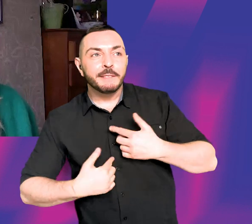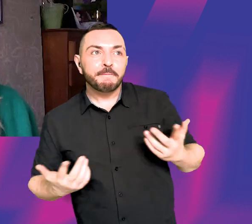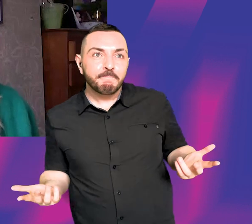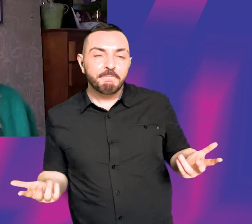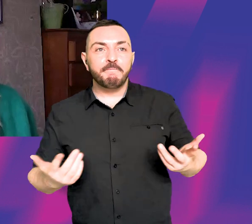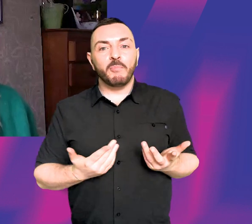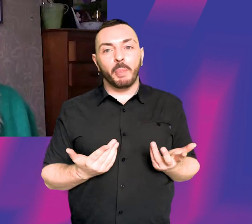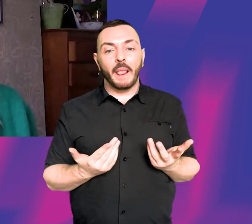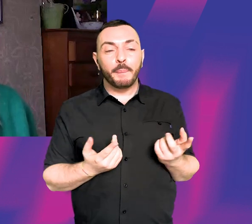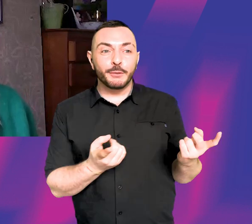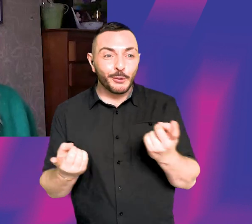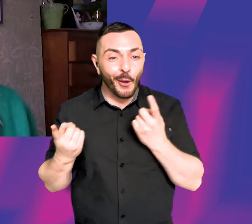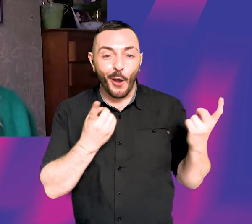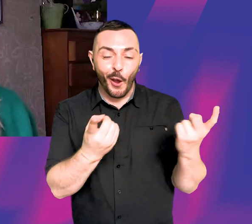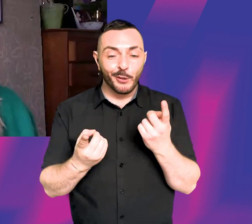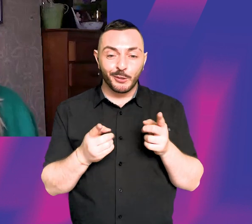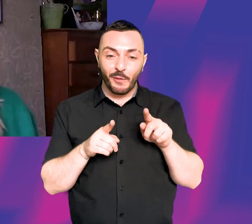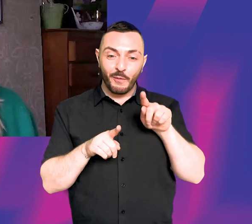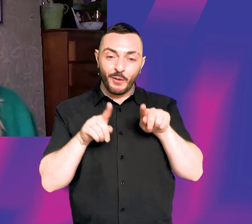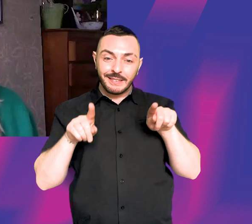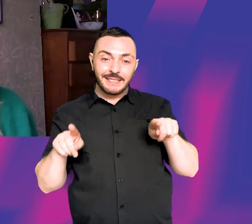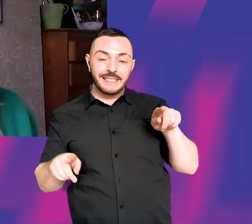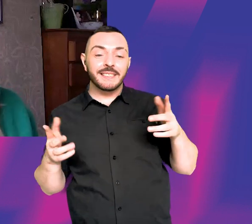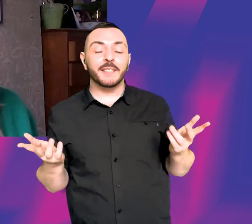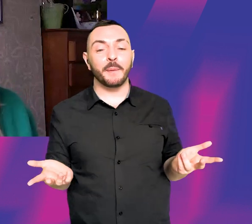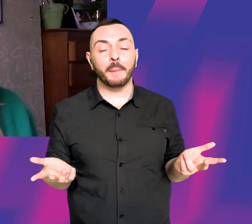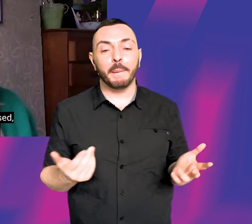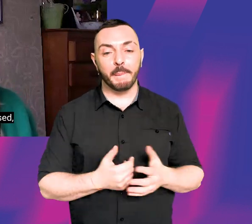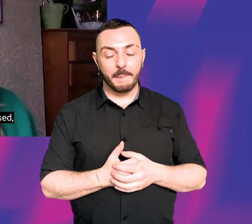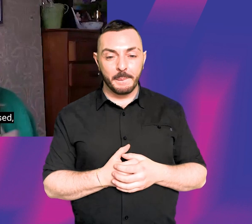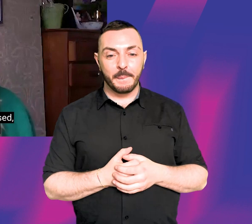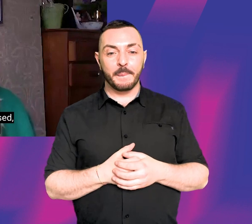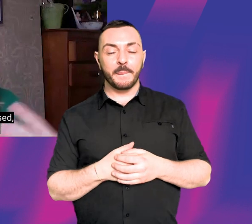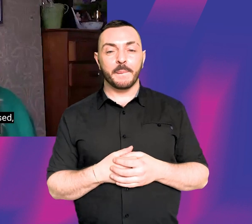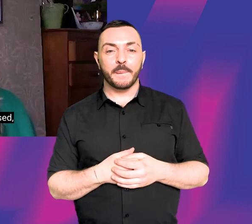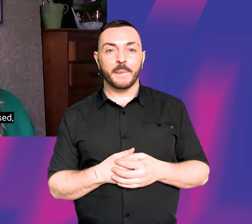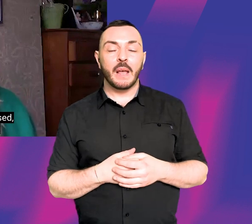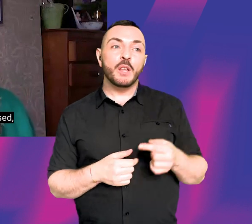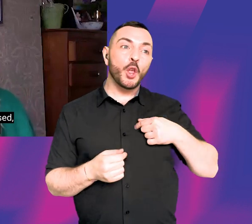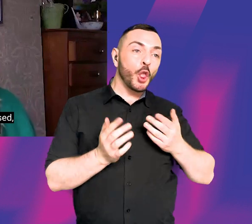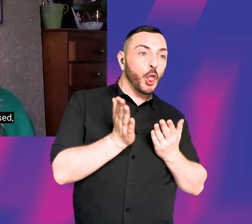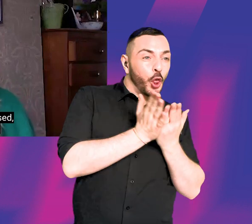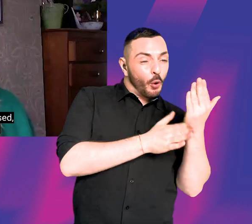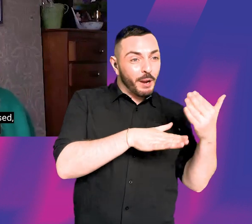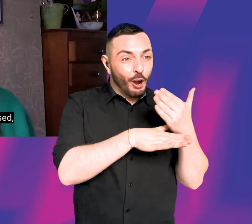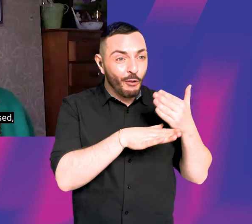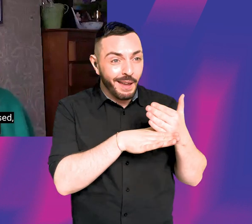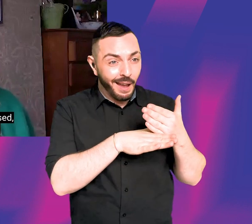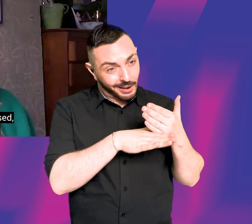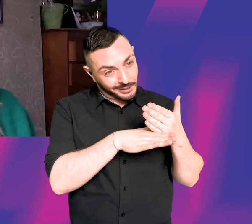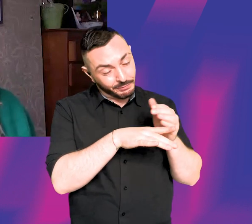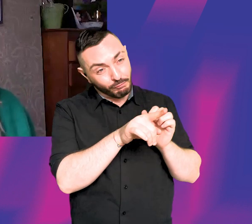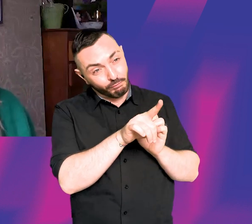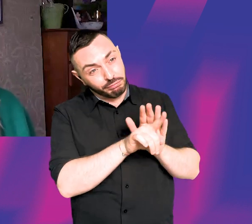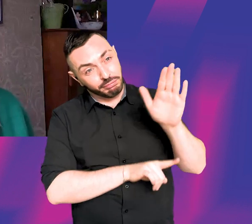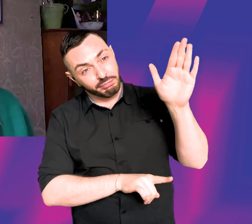been in search of variety, but I think as particularly as my career has progressed, I think I've been less worried